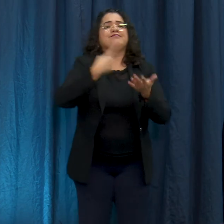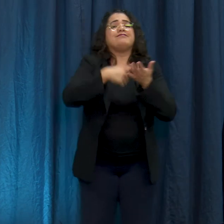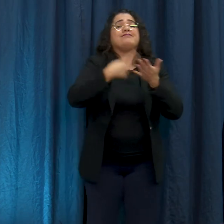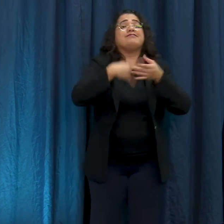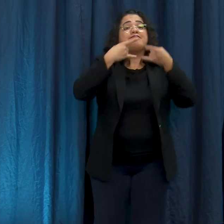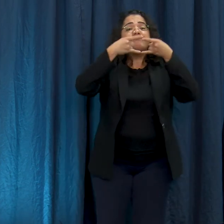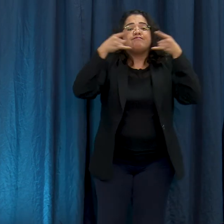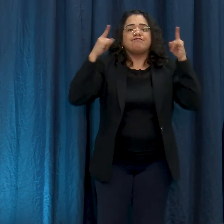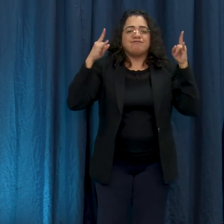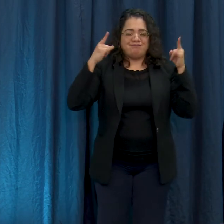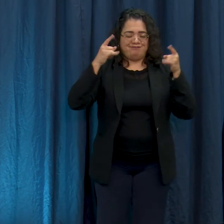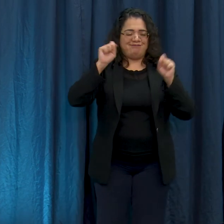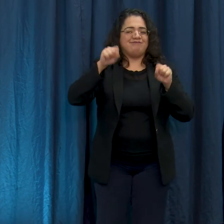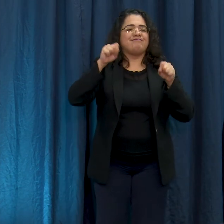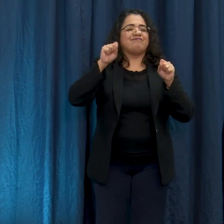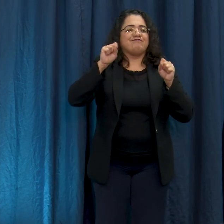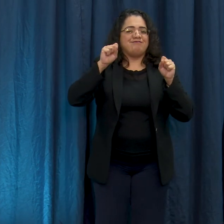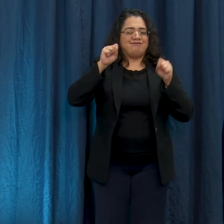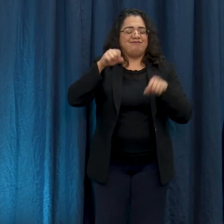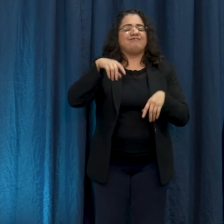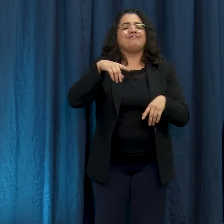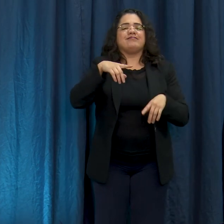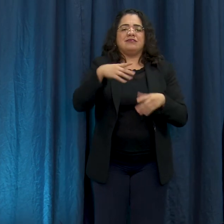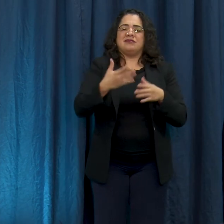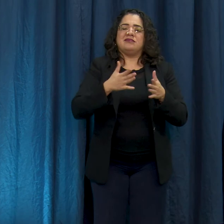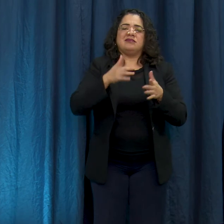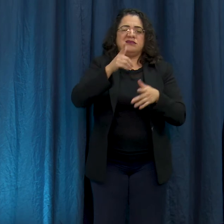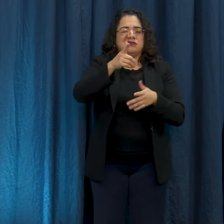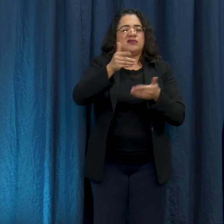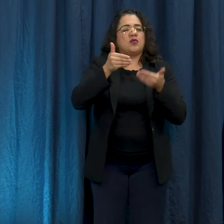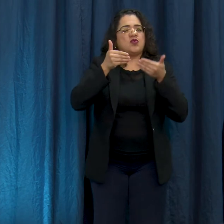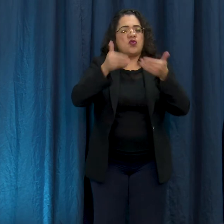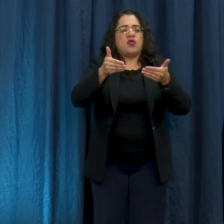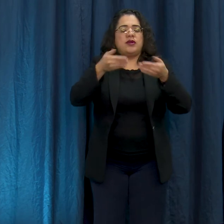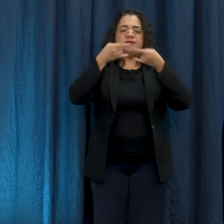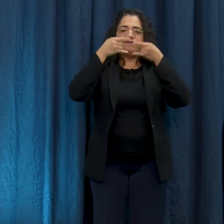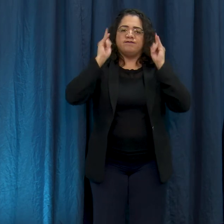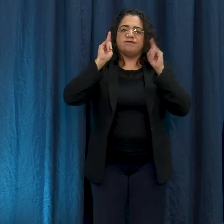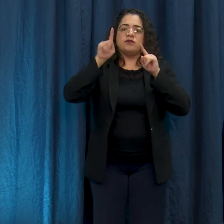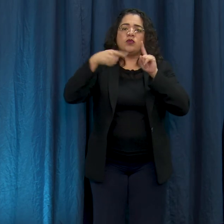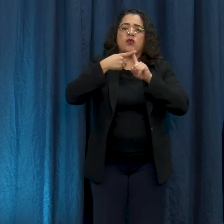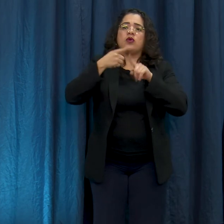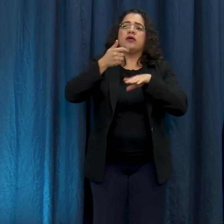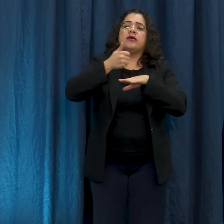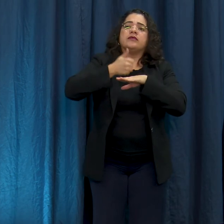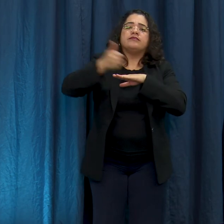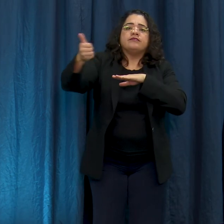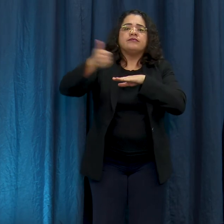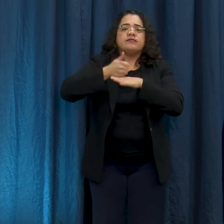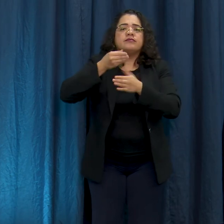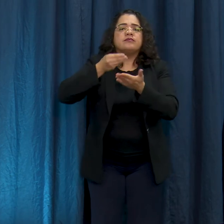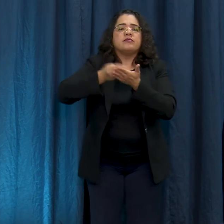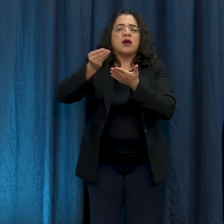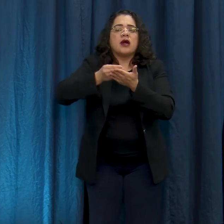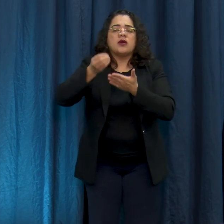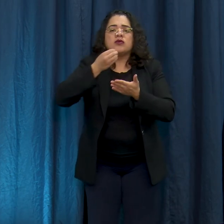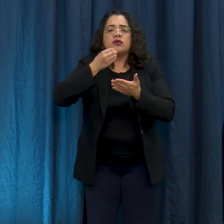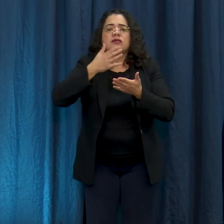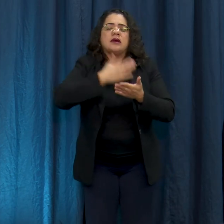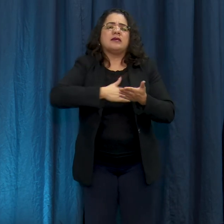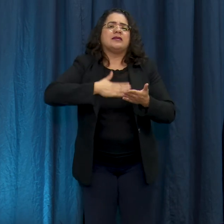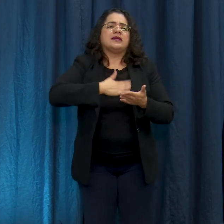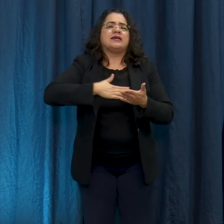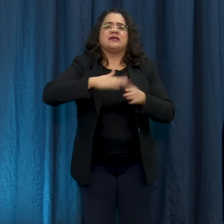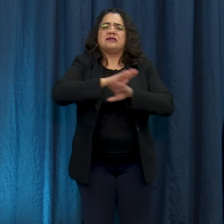recomendado que si va a salir hacer sus compras esenciales o si tiene que trabajar se cubre el rostro. De preferencia, por